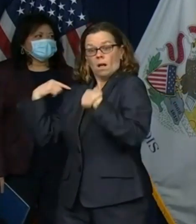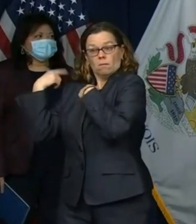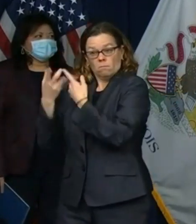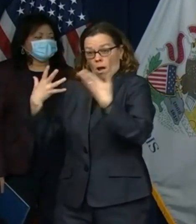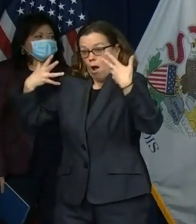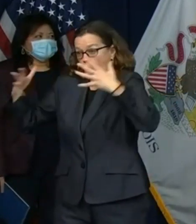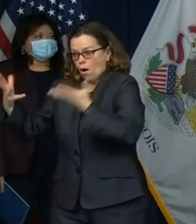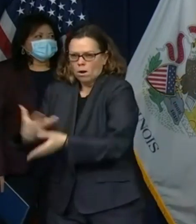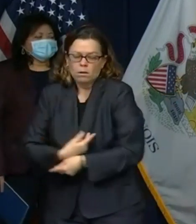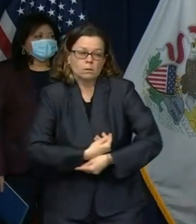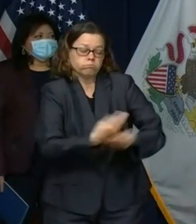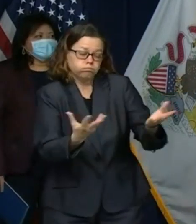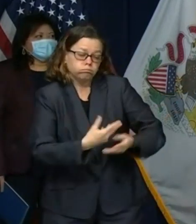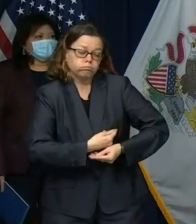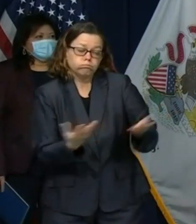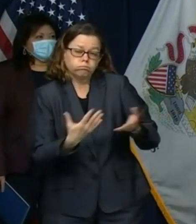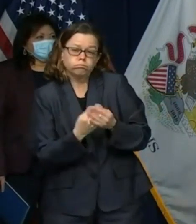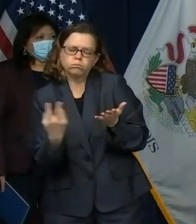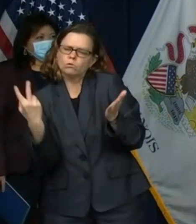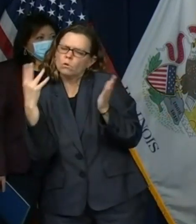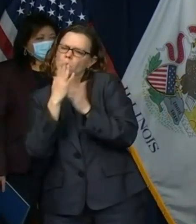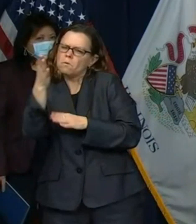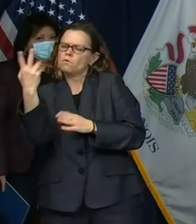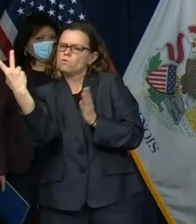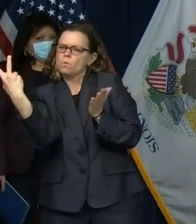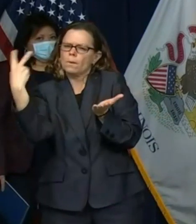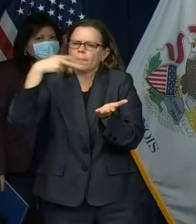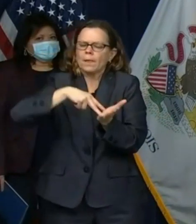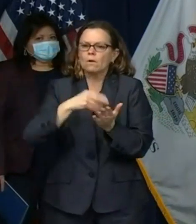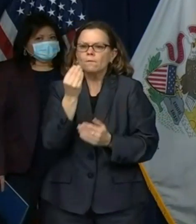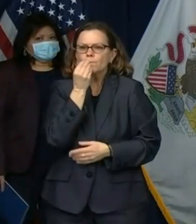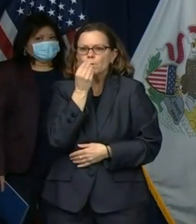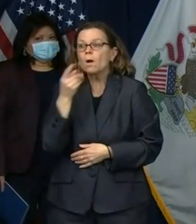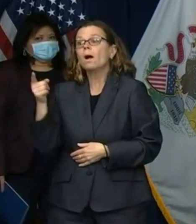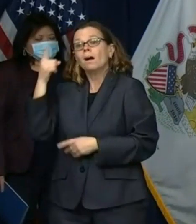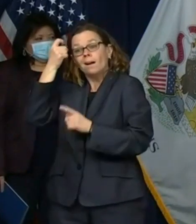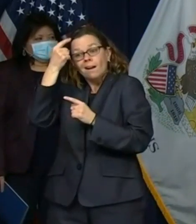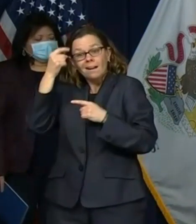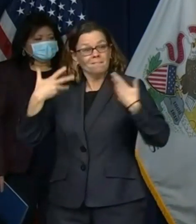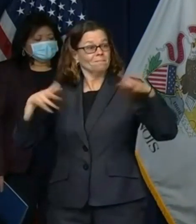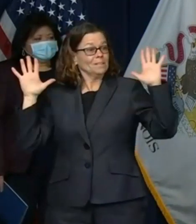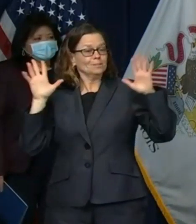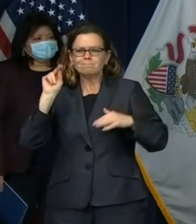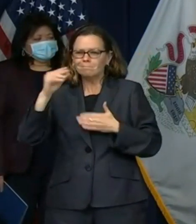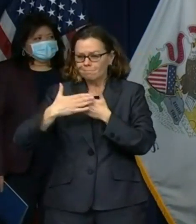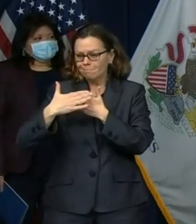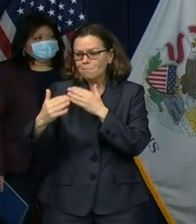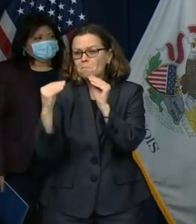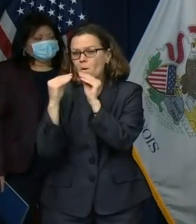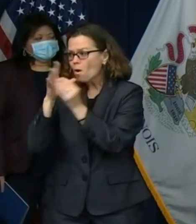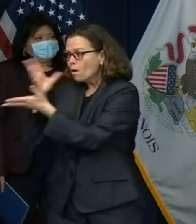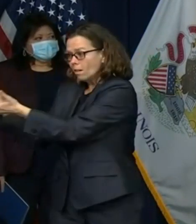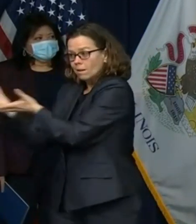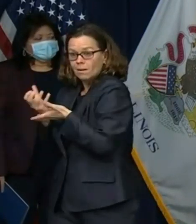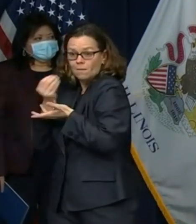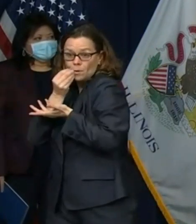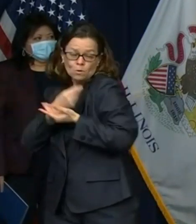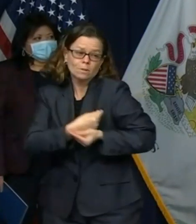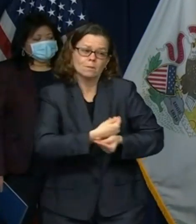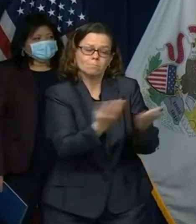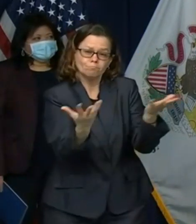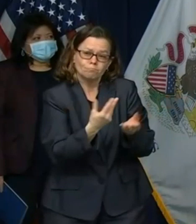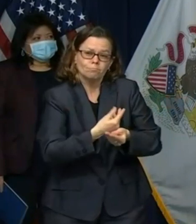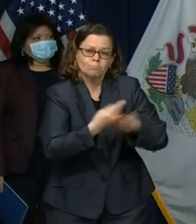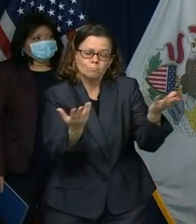just for distribution in the coming days at open door rehabilitation center in sandwich illinois